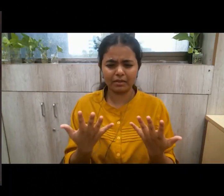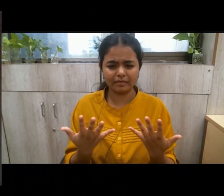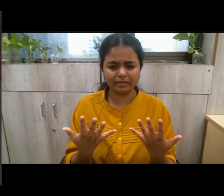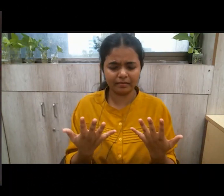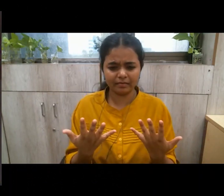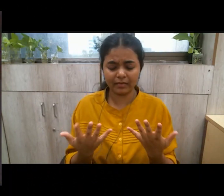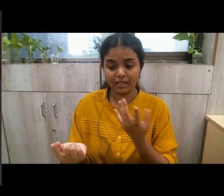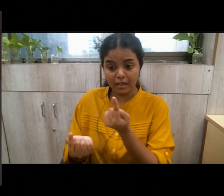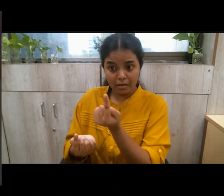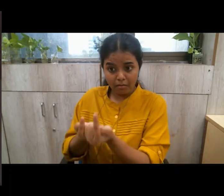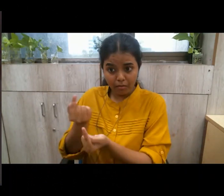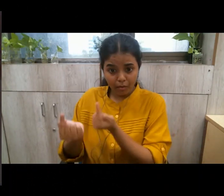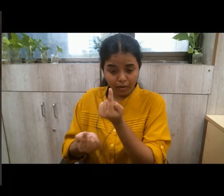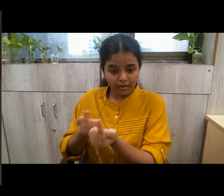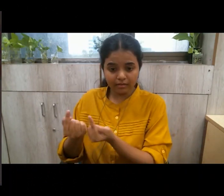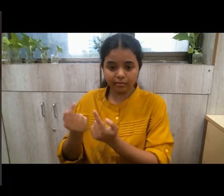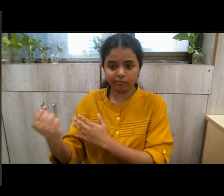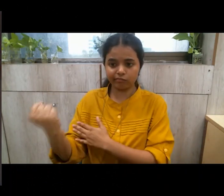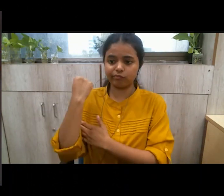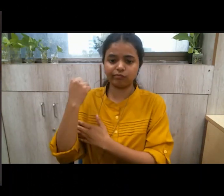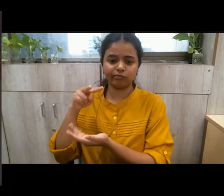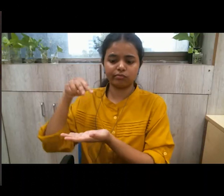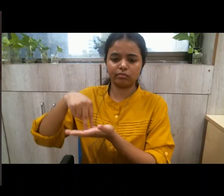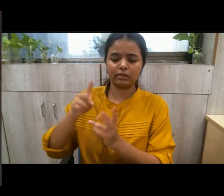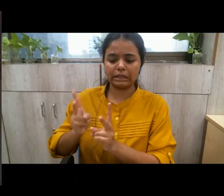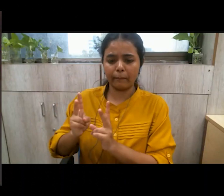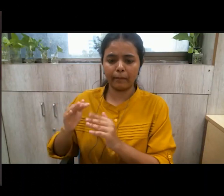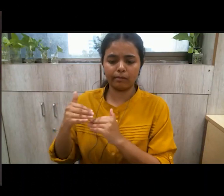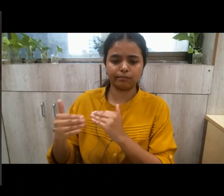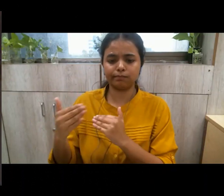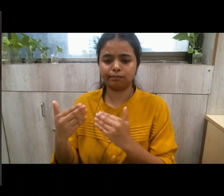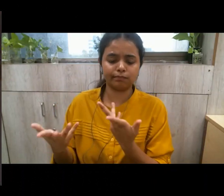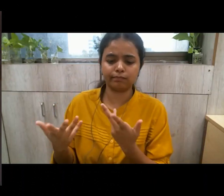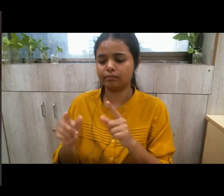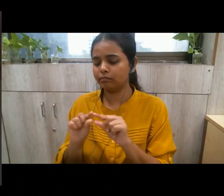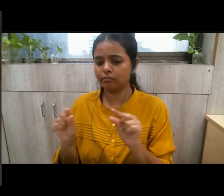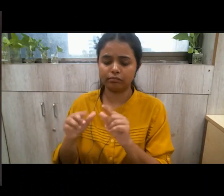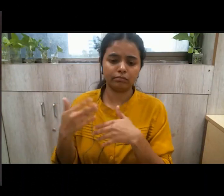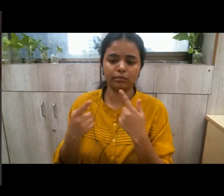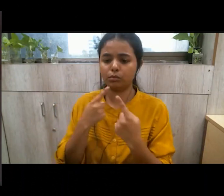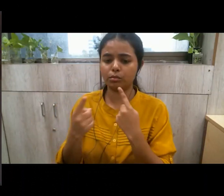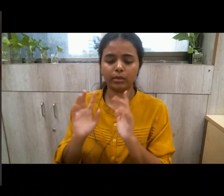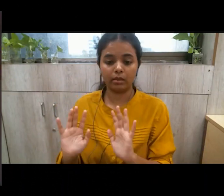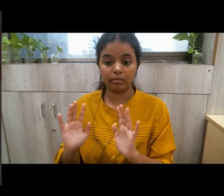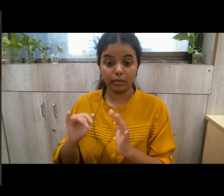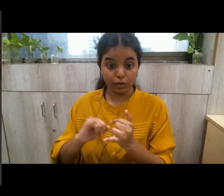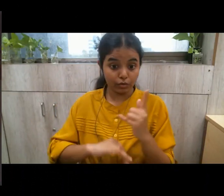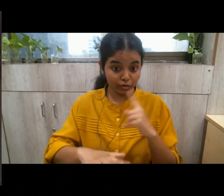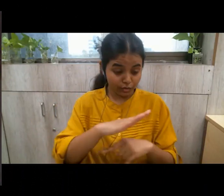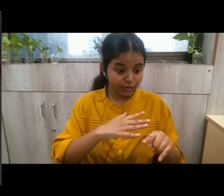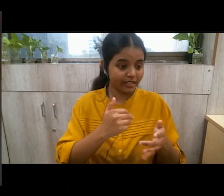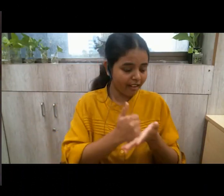because politics is the art of coming to power and staying in power by definition it is not meant for social service